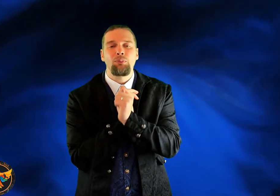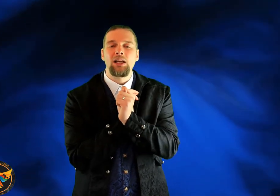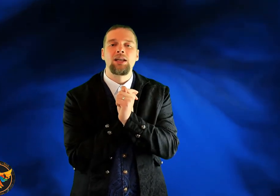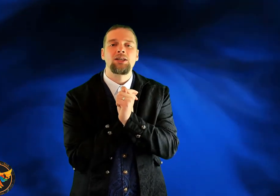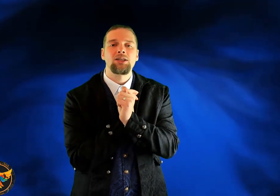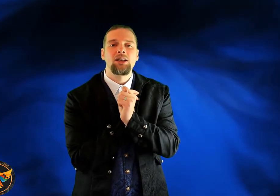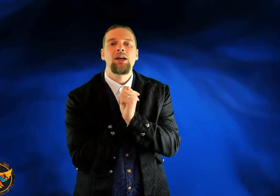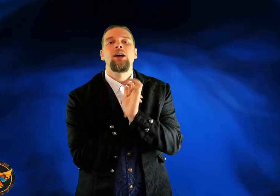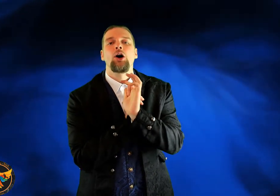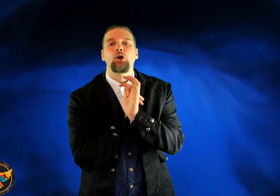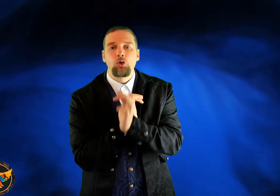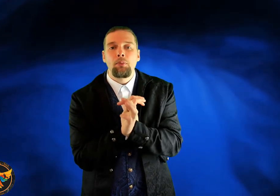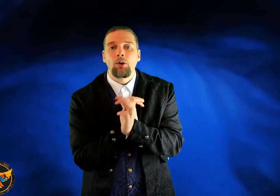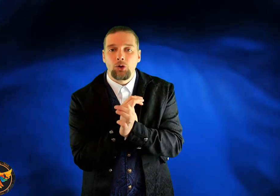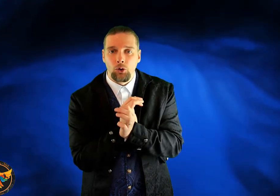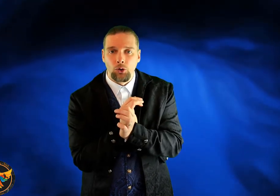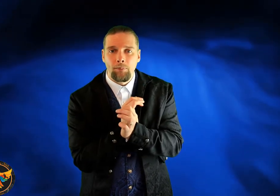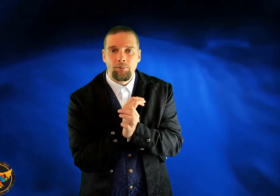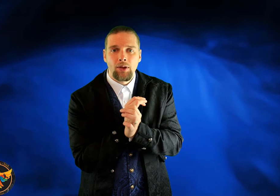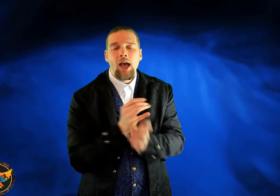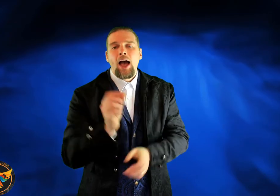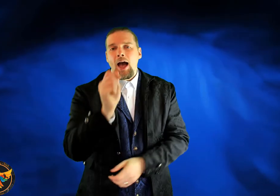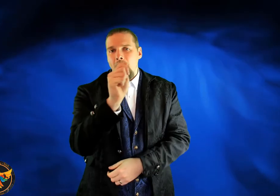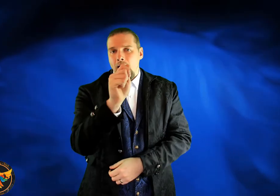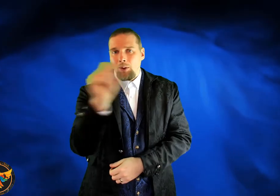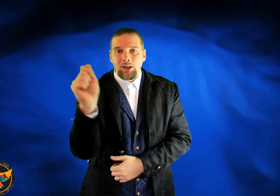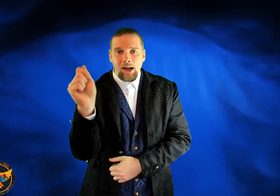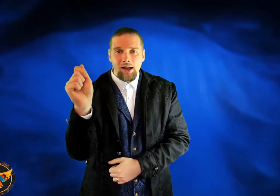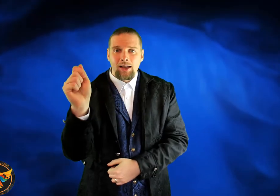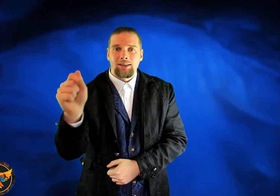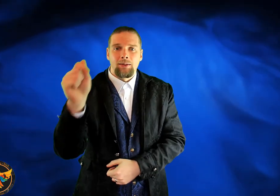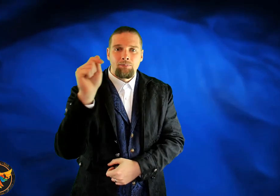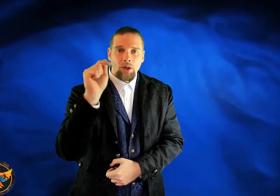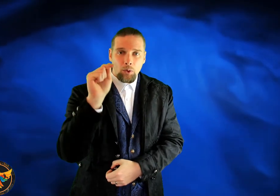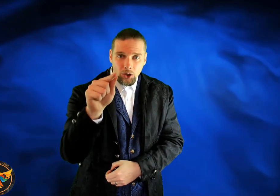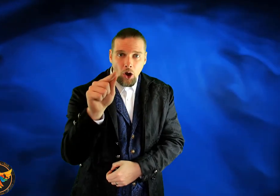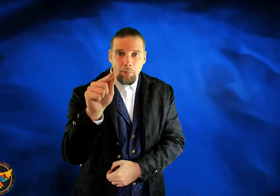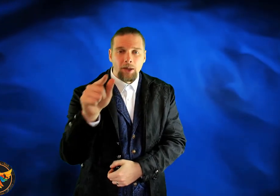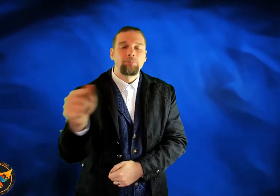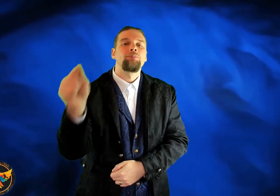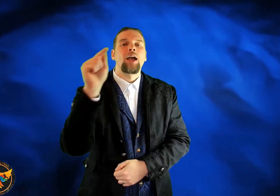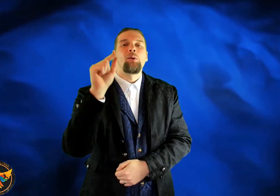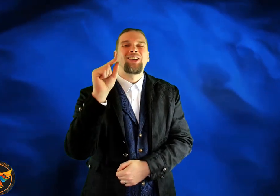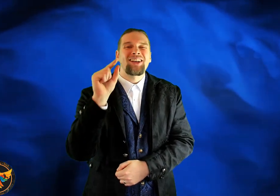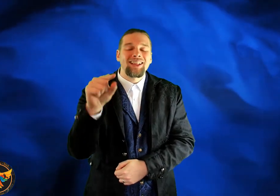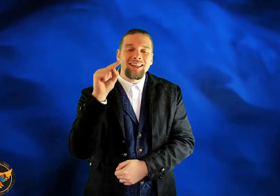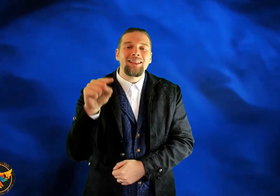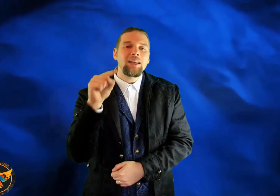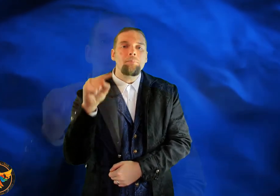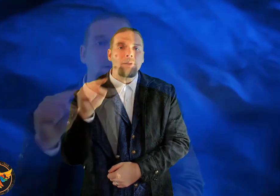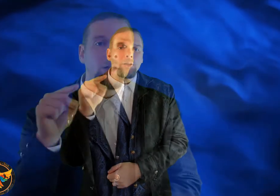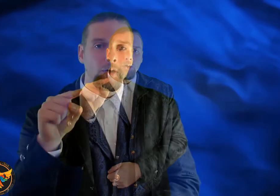placed a coupon code. I want you to highlight it. want to copy it. I want to click the link below.